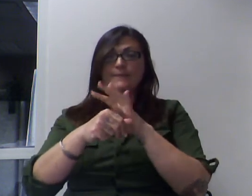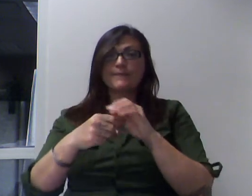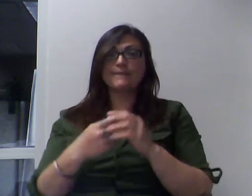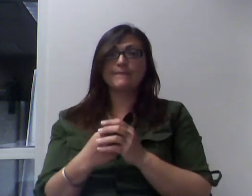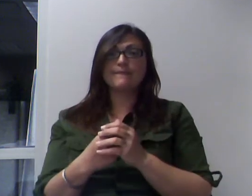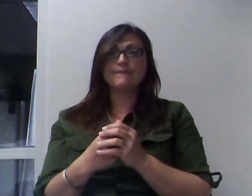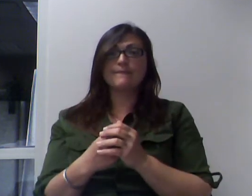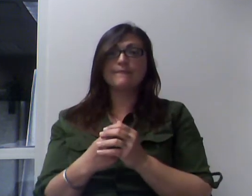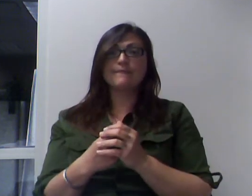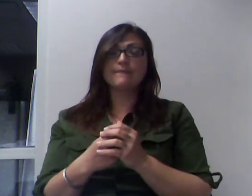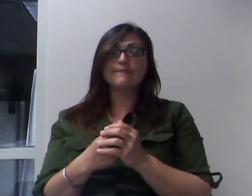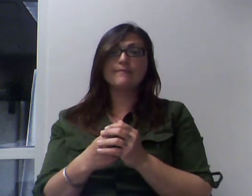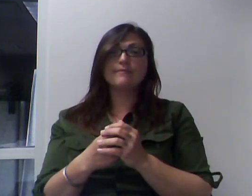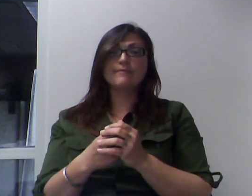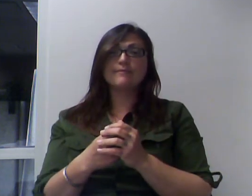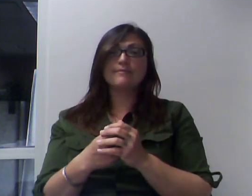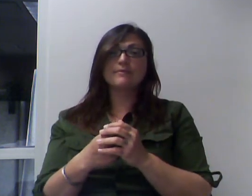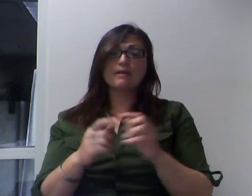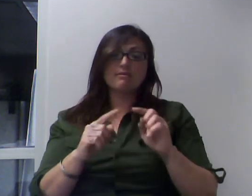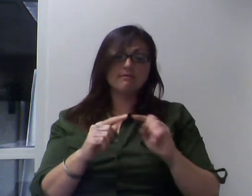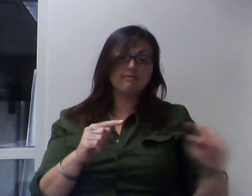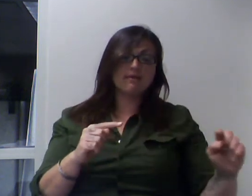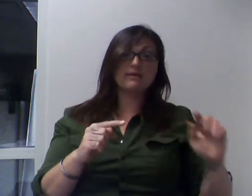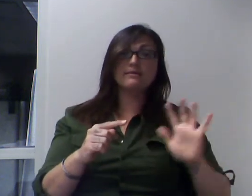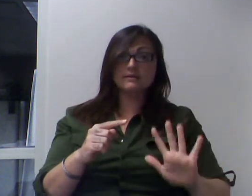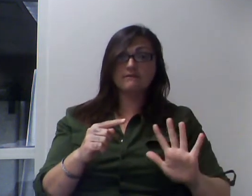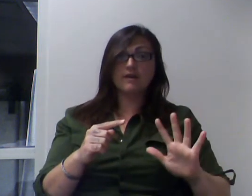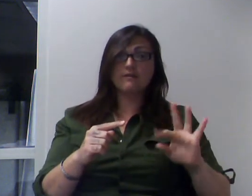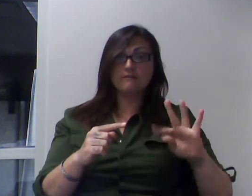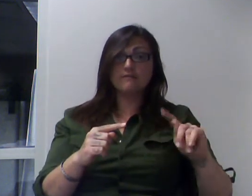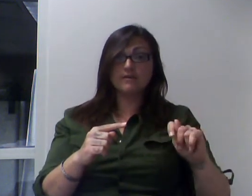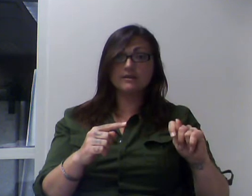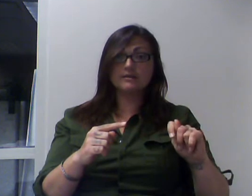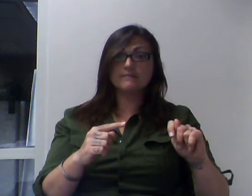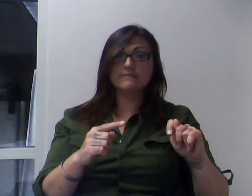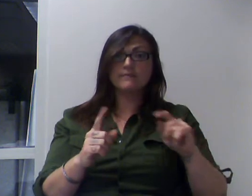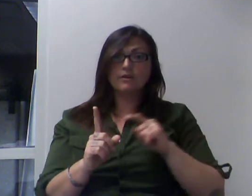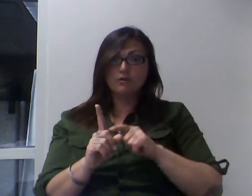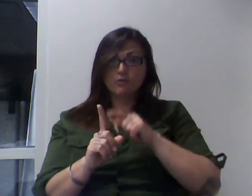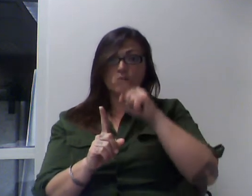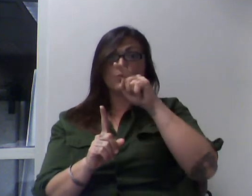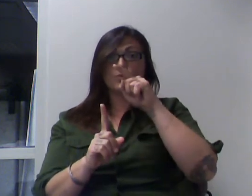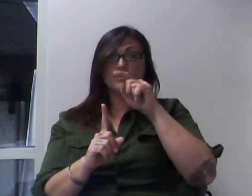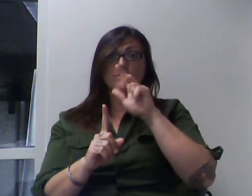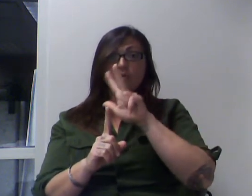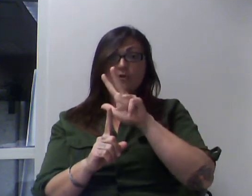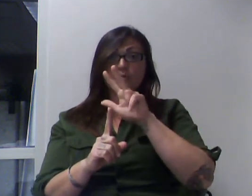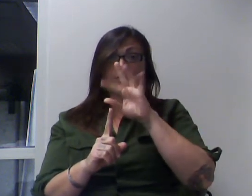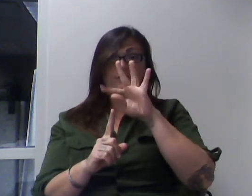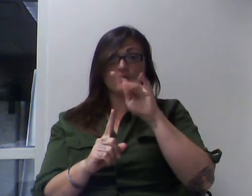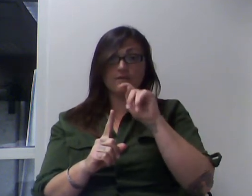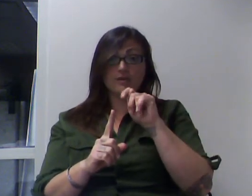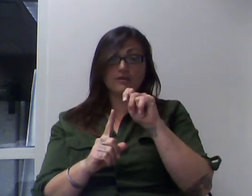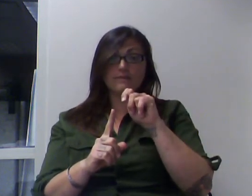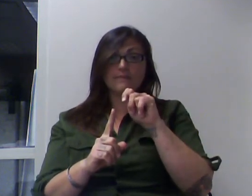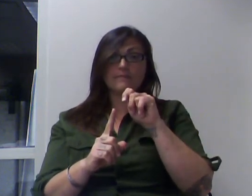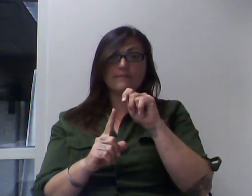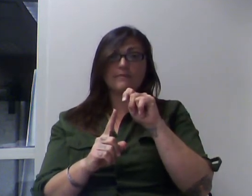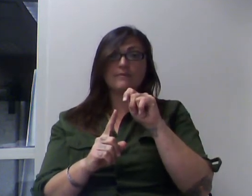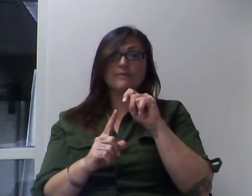Again, the length is 5 feet. The length is 3 feet. And we want area. I've got to